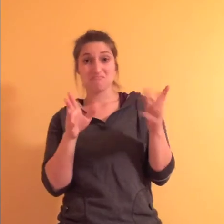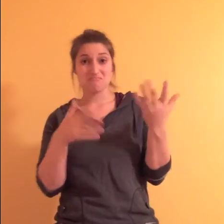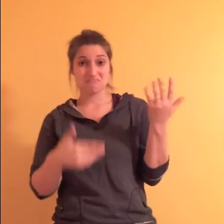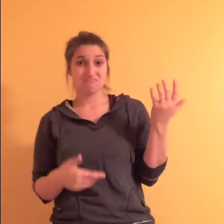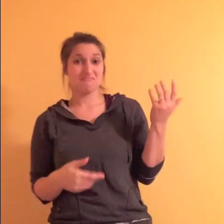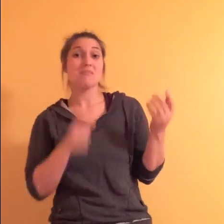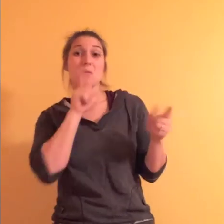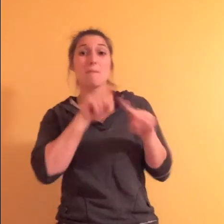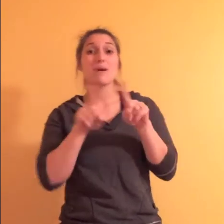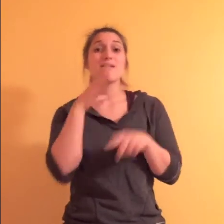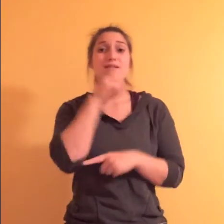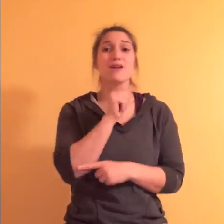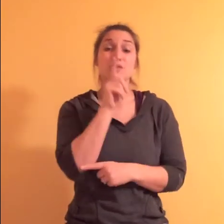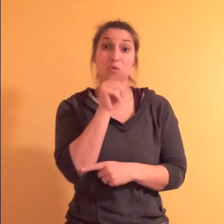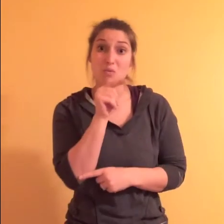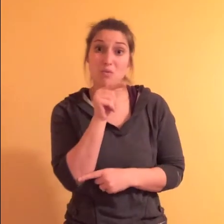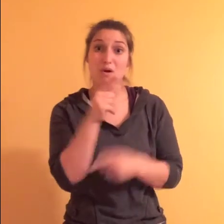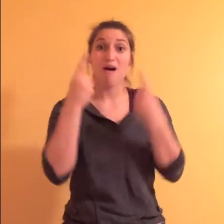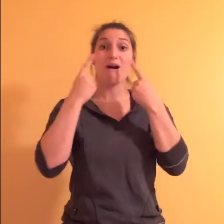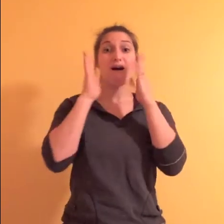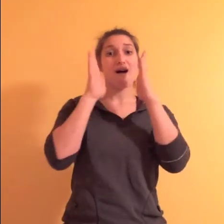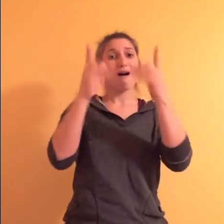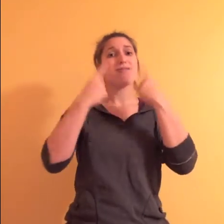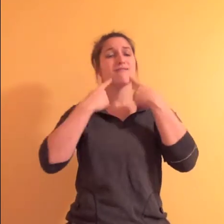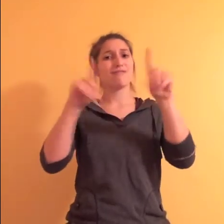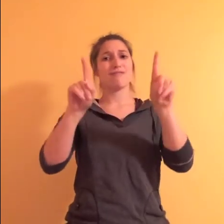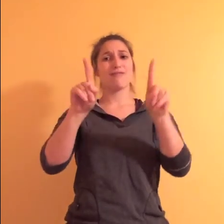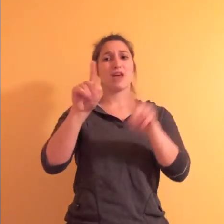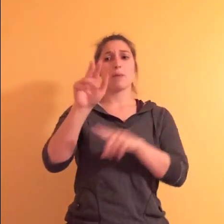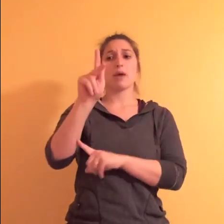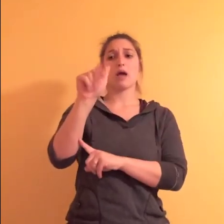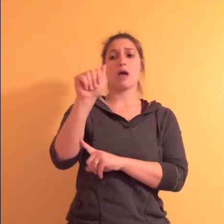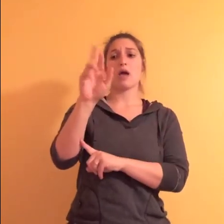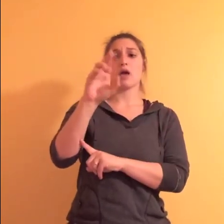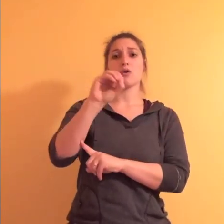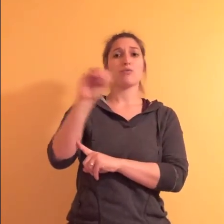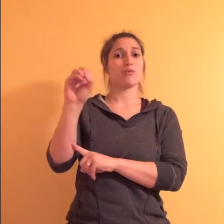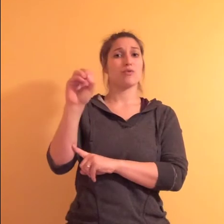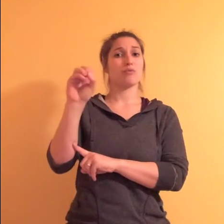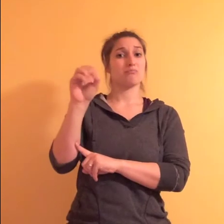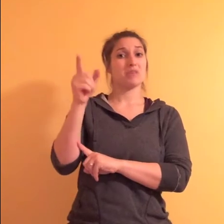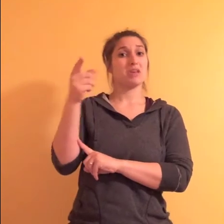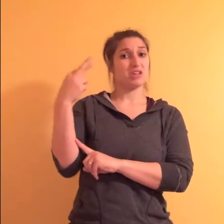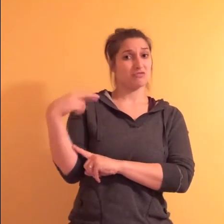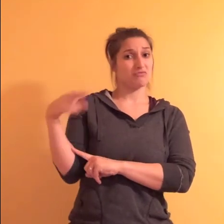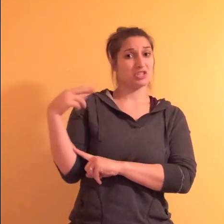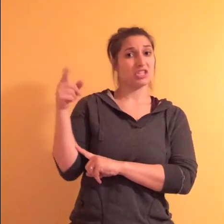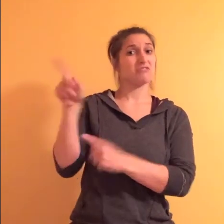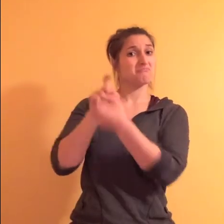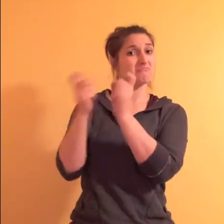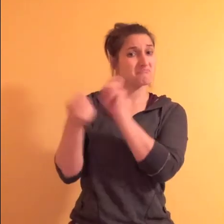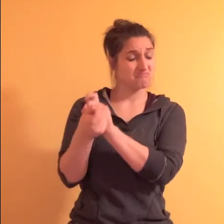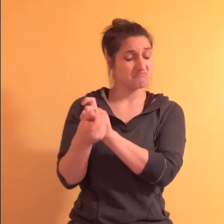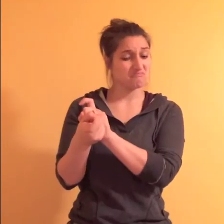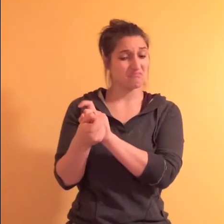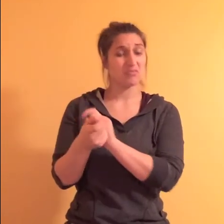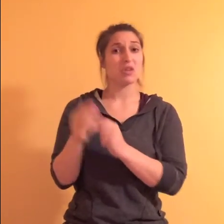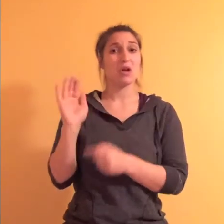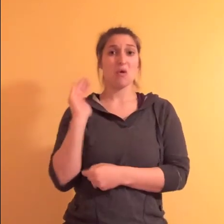But guess who is, Hall of Famer Rod Carew, he converted. We got